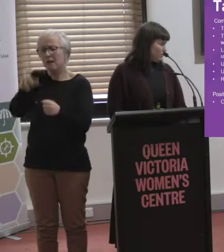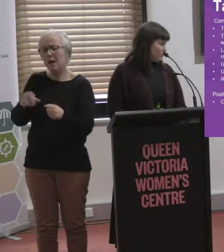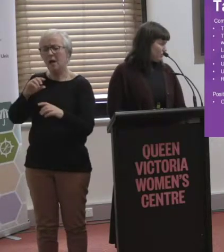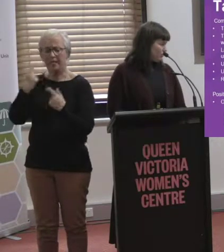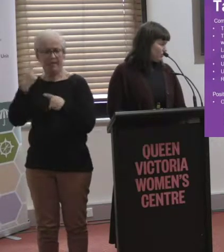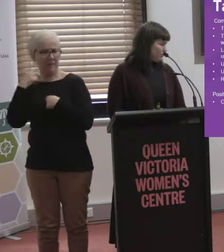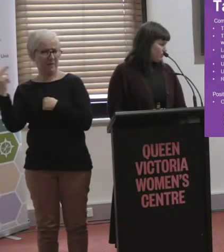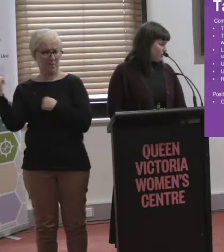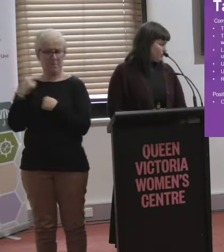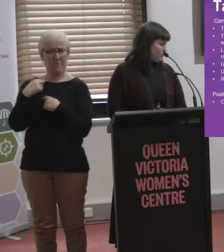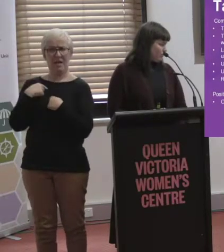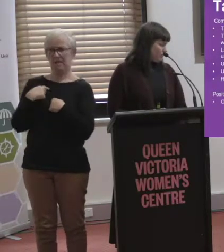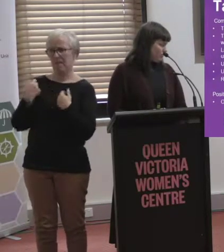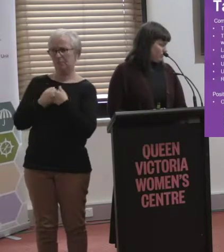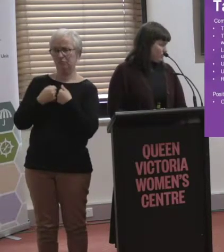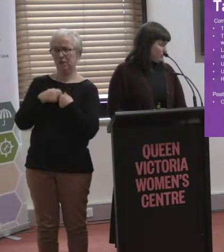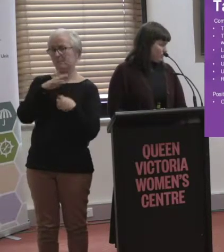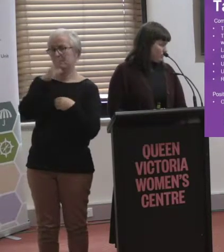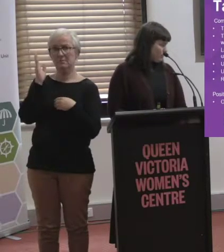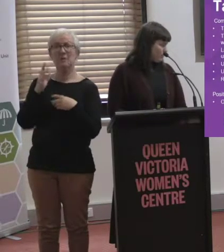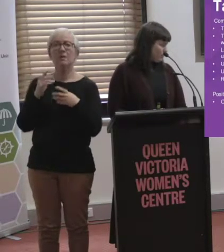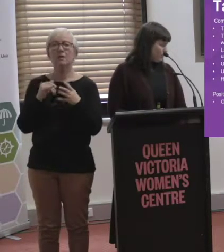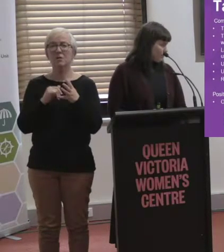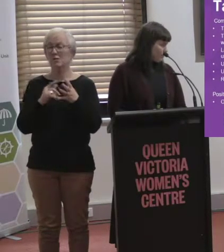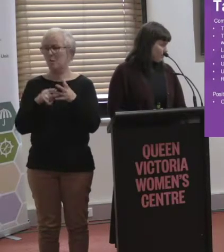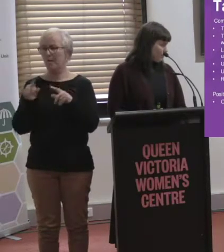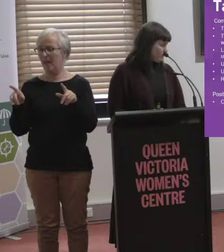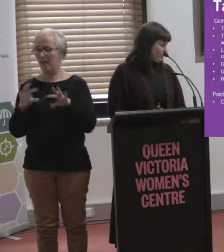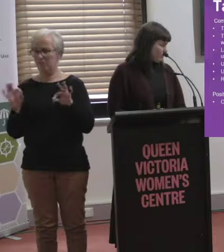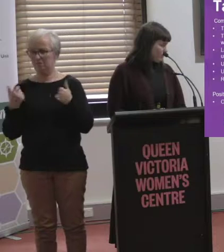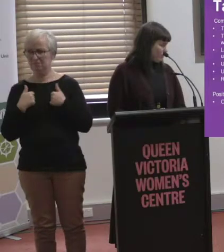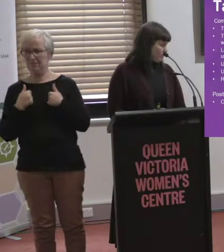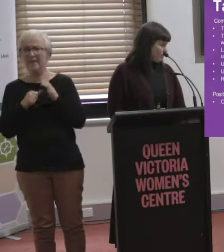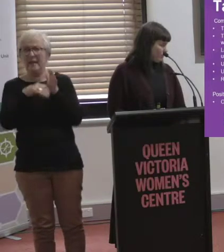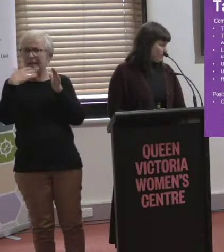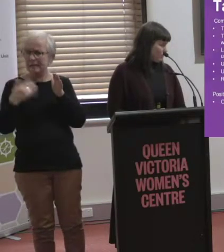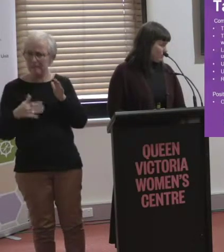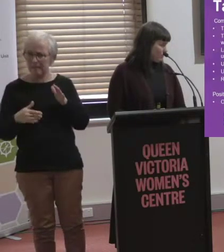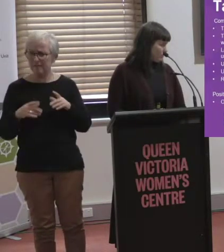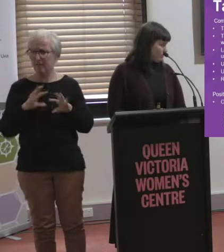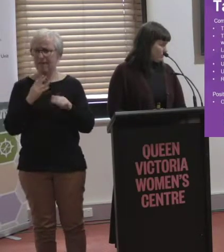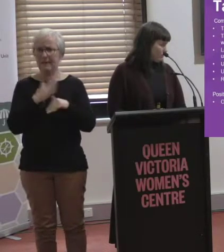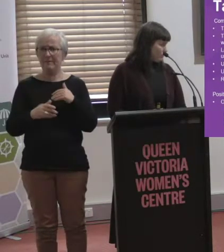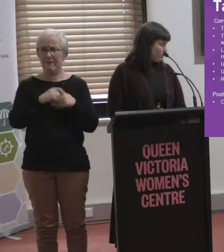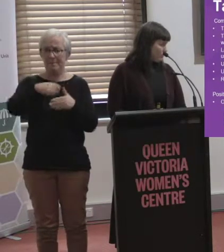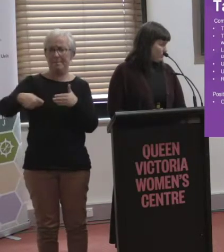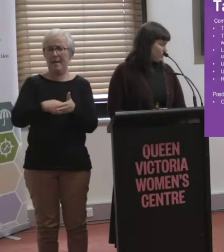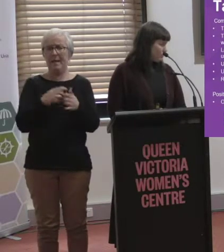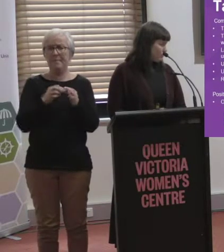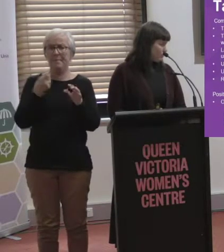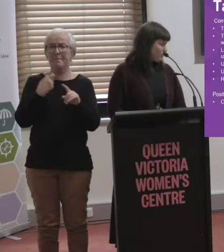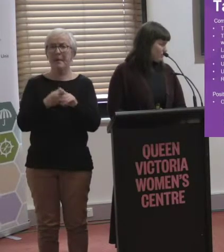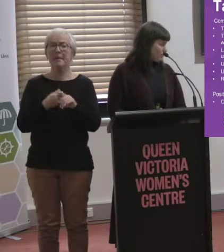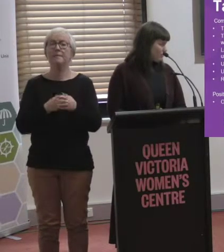me up. They are expensive, and I don't get any compensation. I literally got lectured by an Uber driver